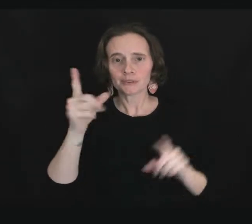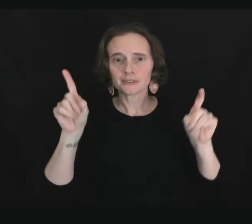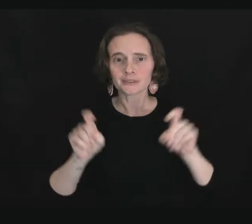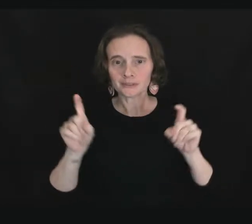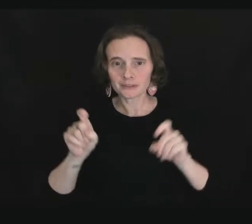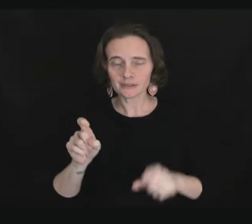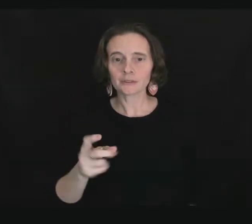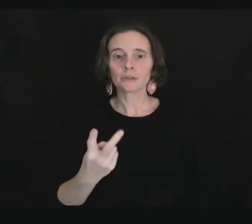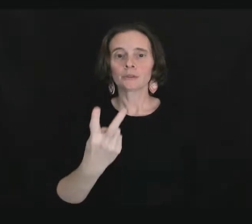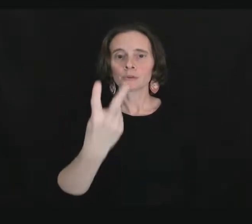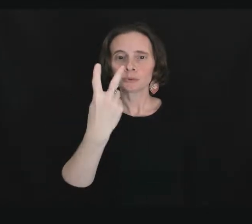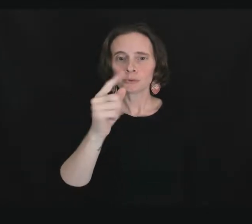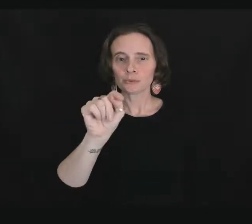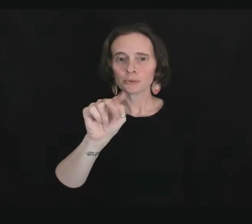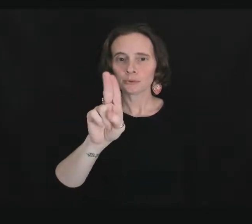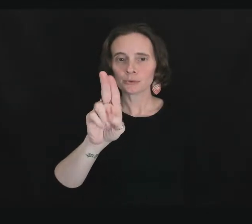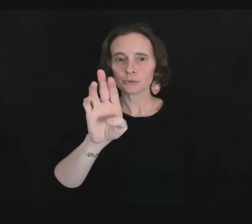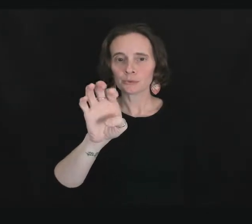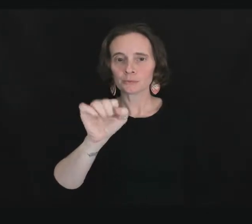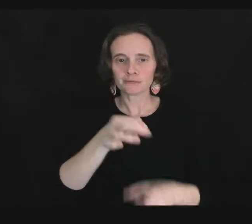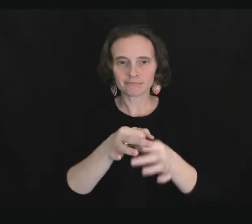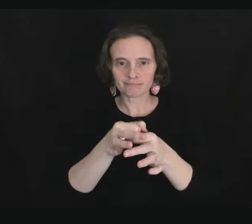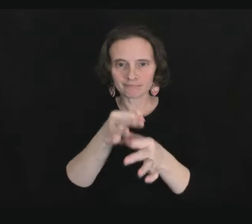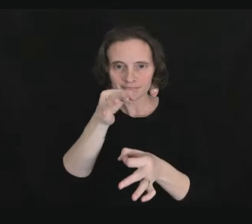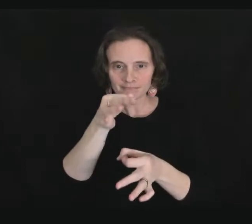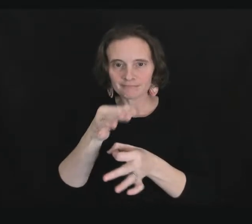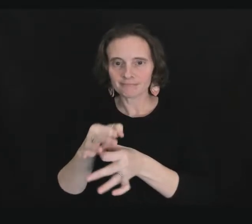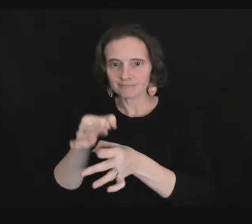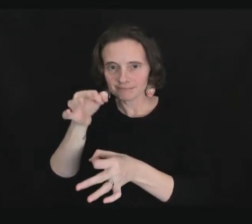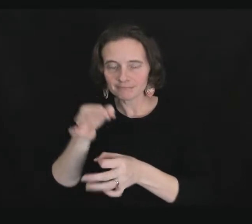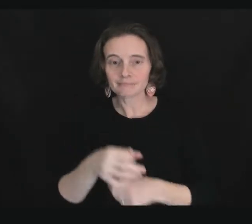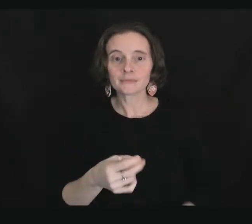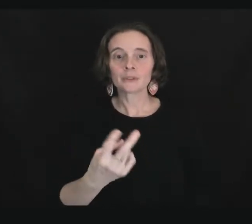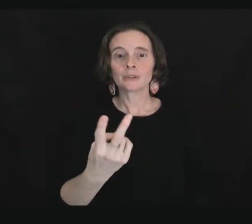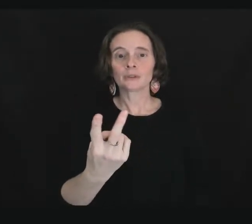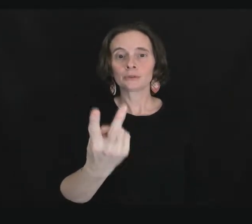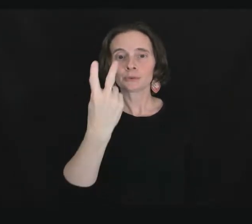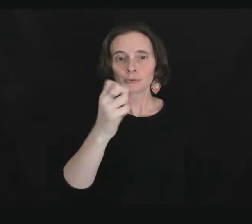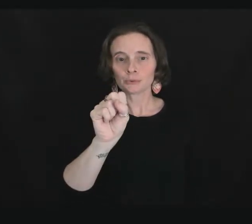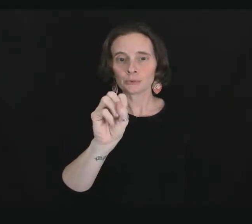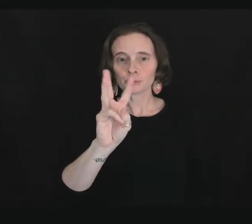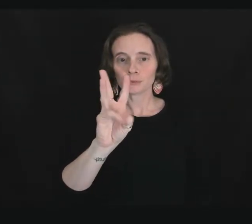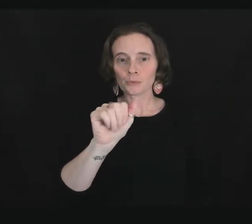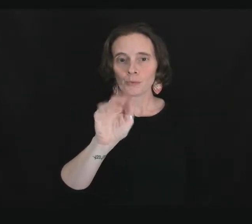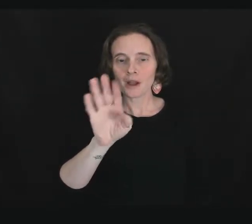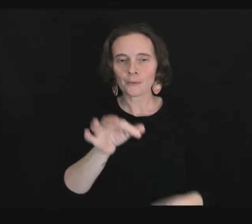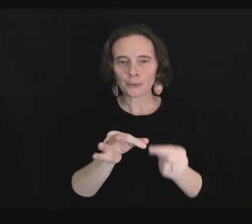Your test kit contains two tests. There will be two tubes,